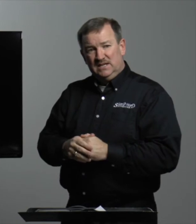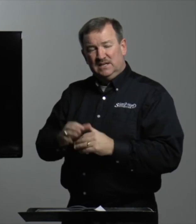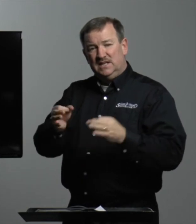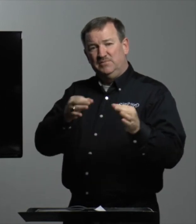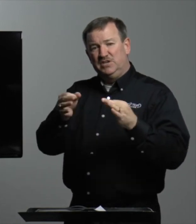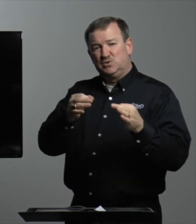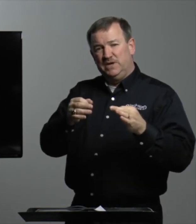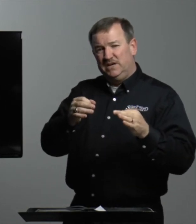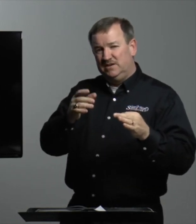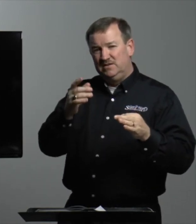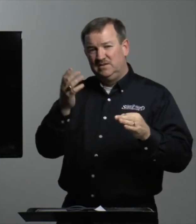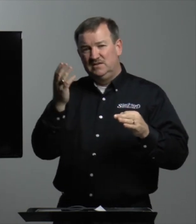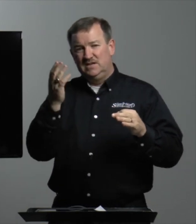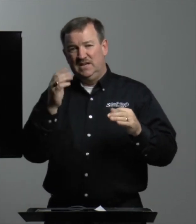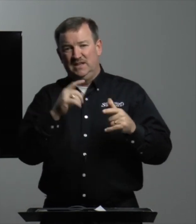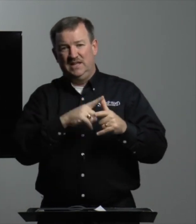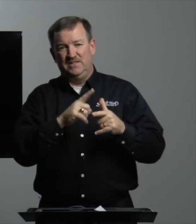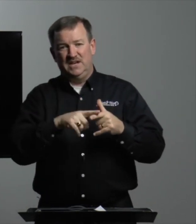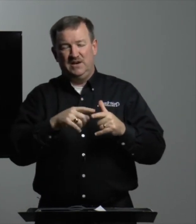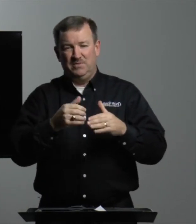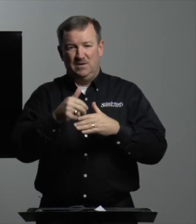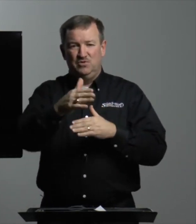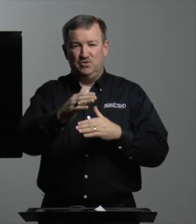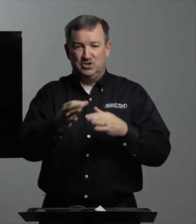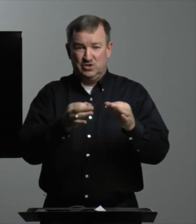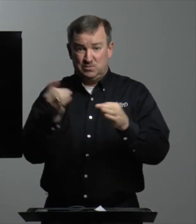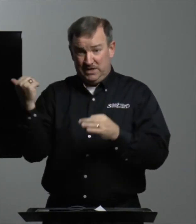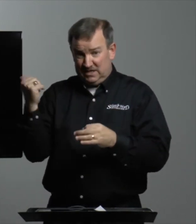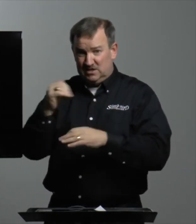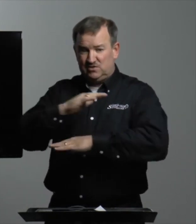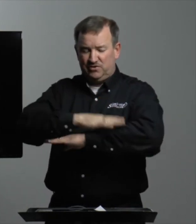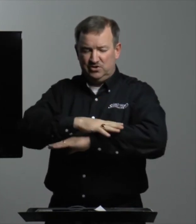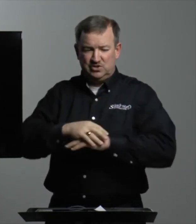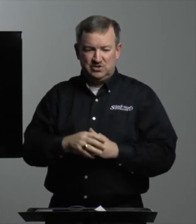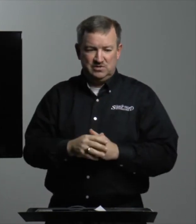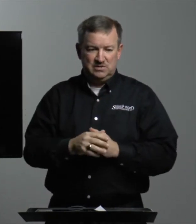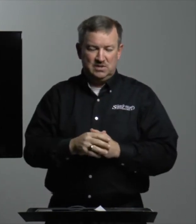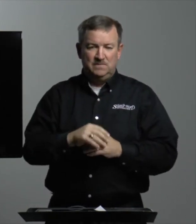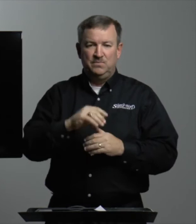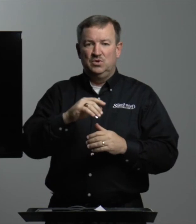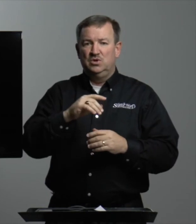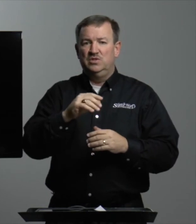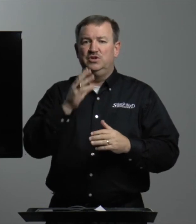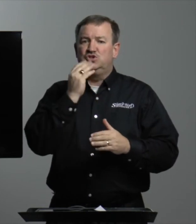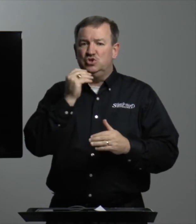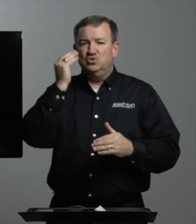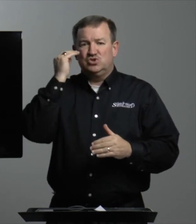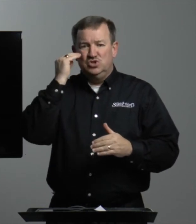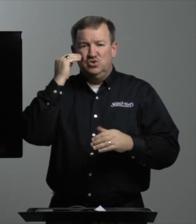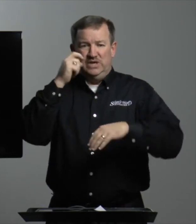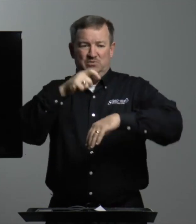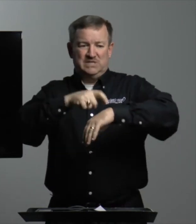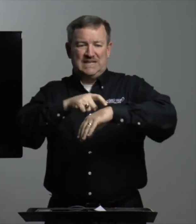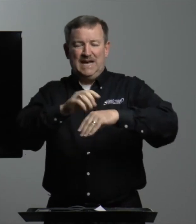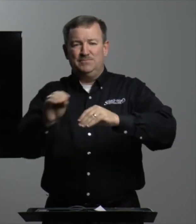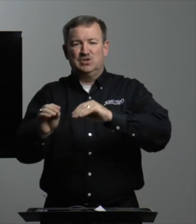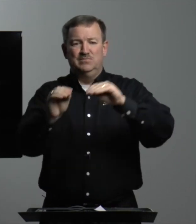Now let me explain, and then I'll move on to explain this furniture. The Jews knew it was time to